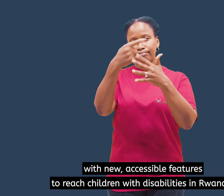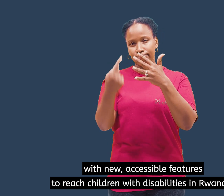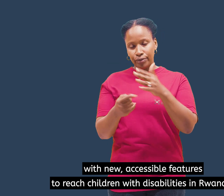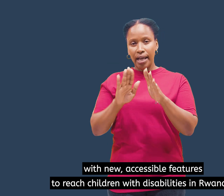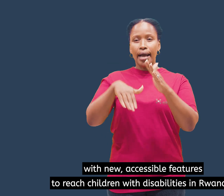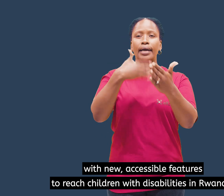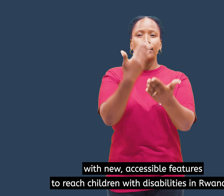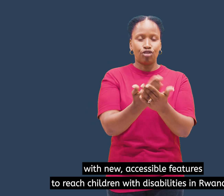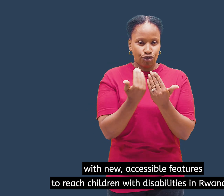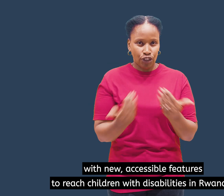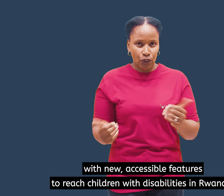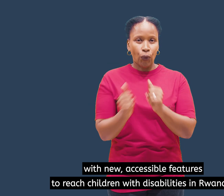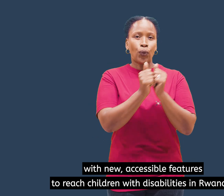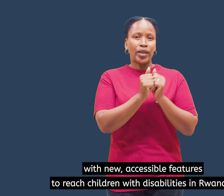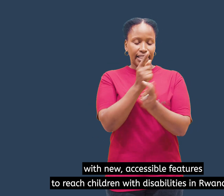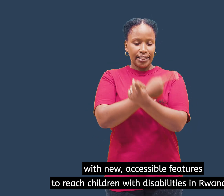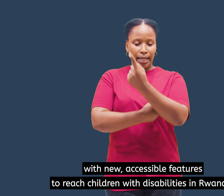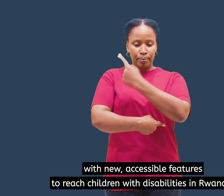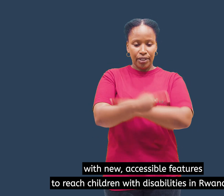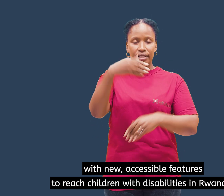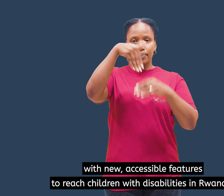features to reach children with disabilities in Rwanda.